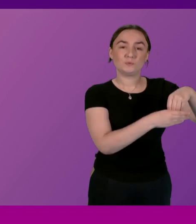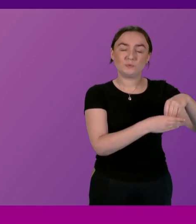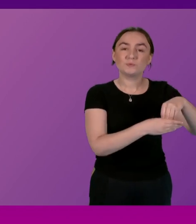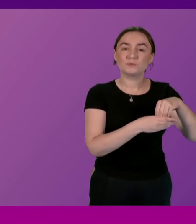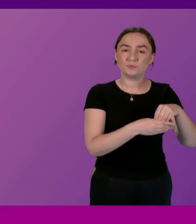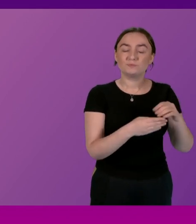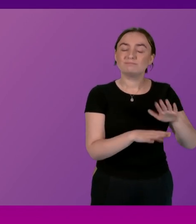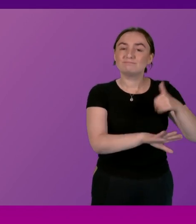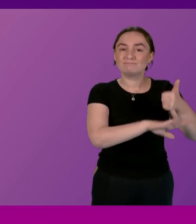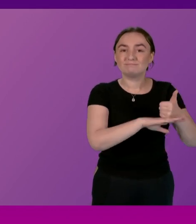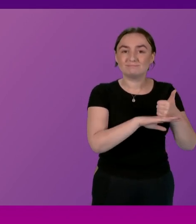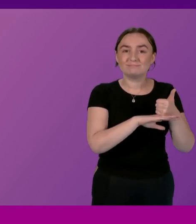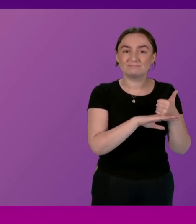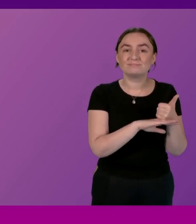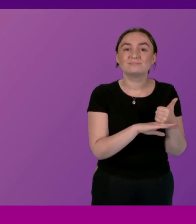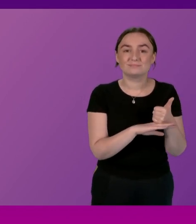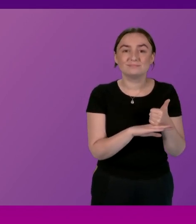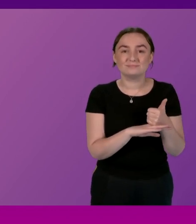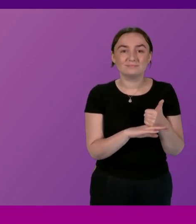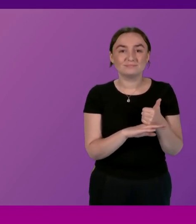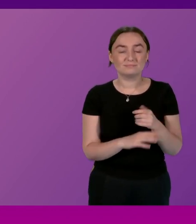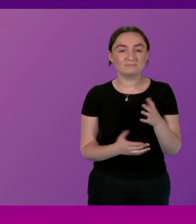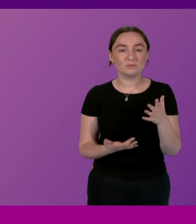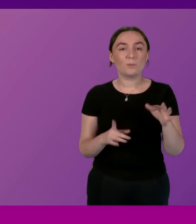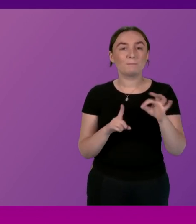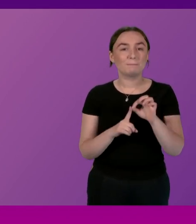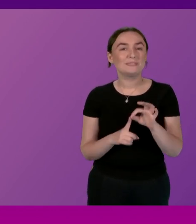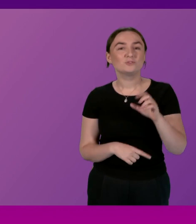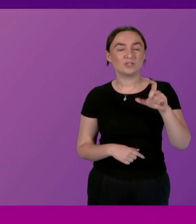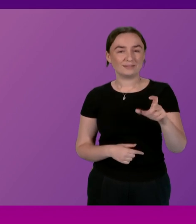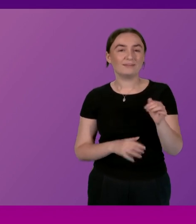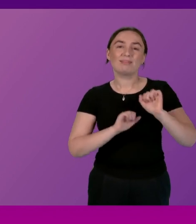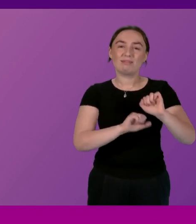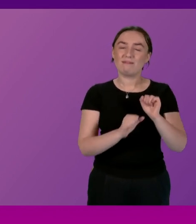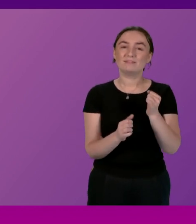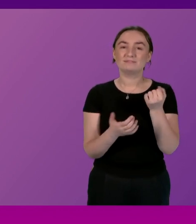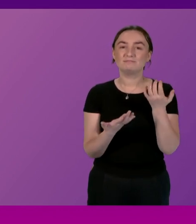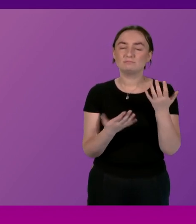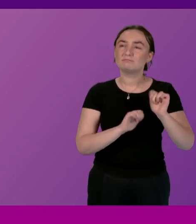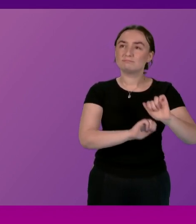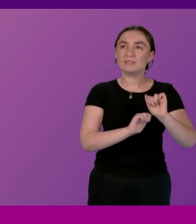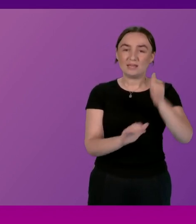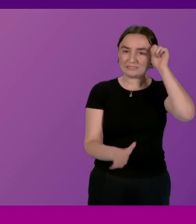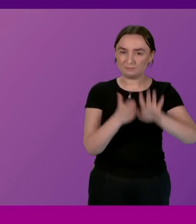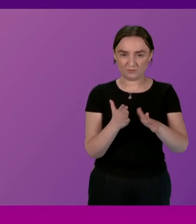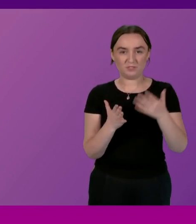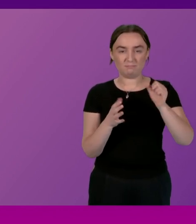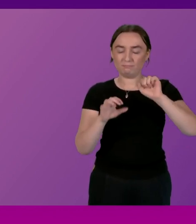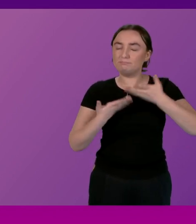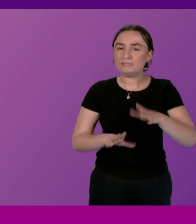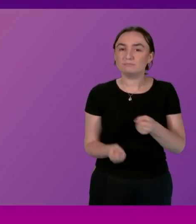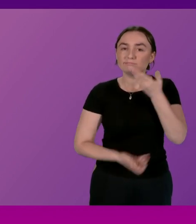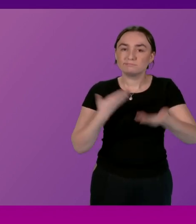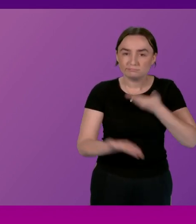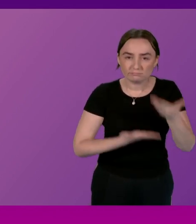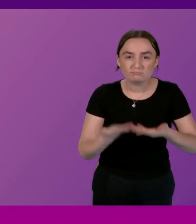Peter Kraken and others who have spoken about their own experience in this regard and have